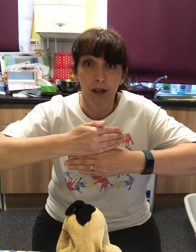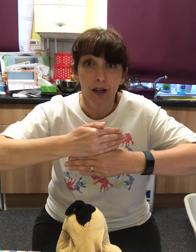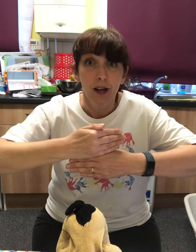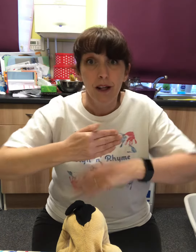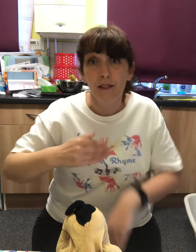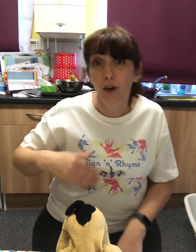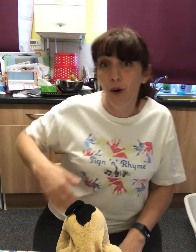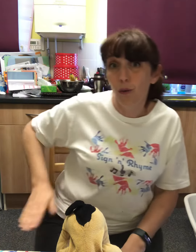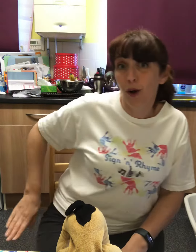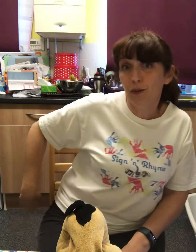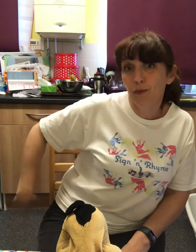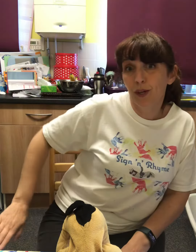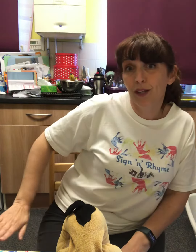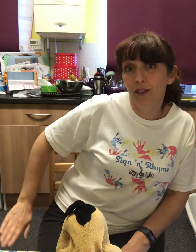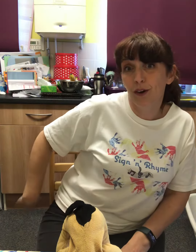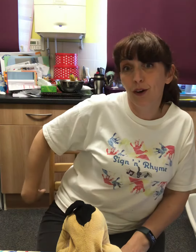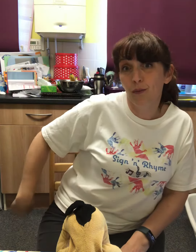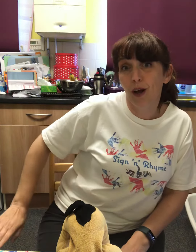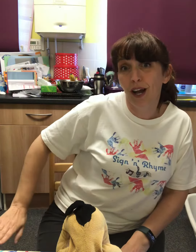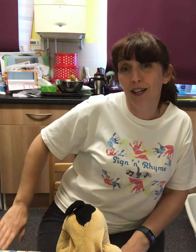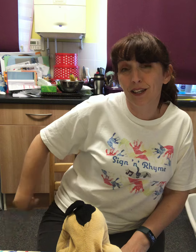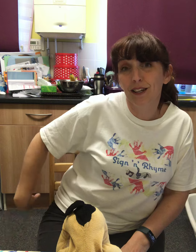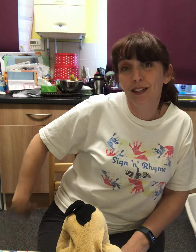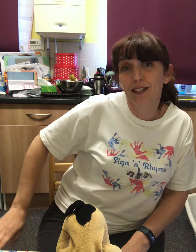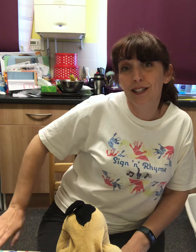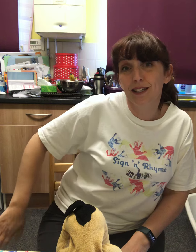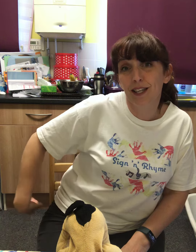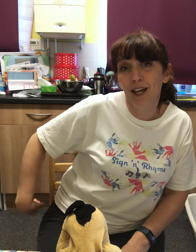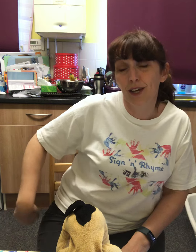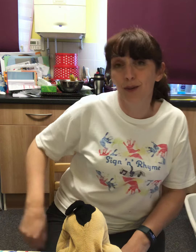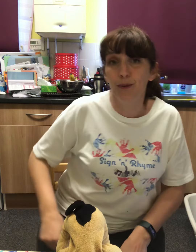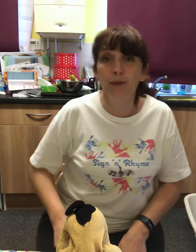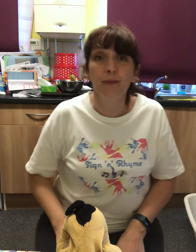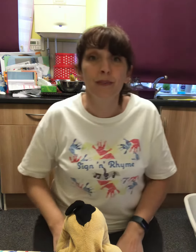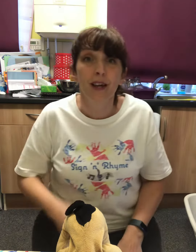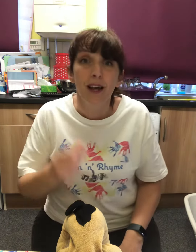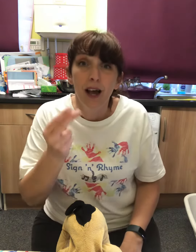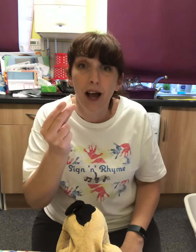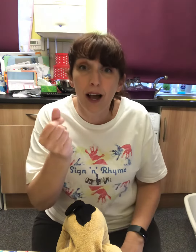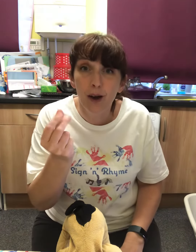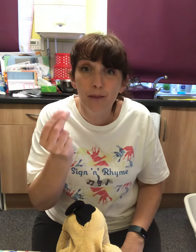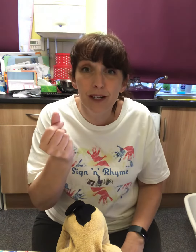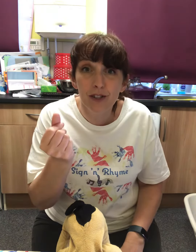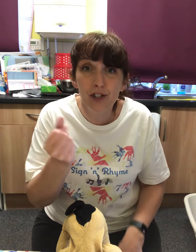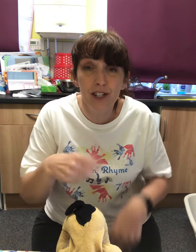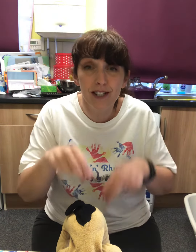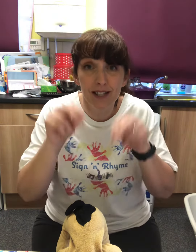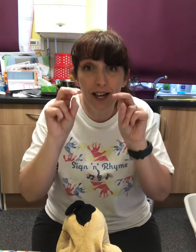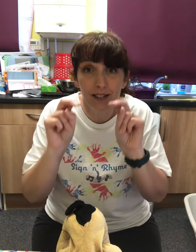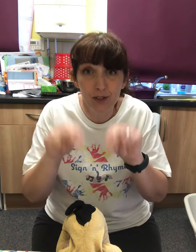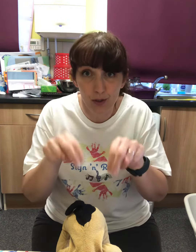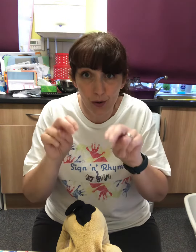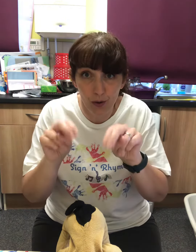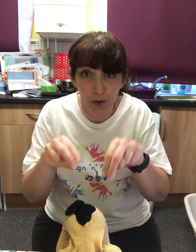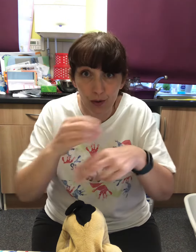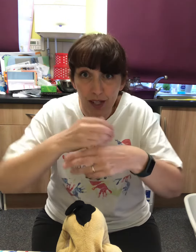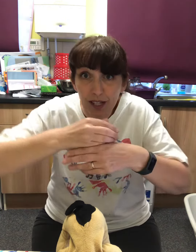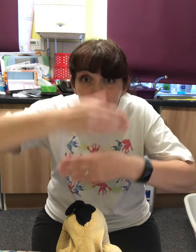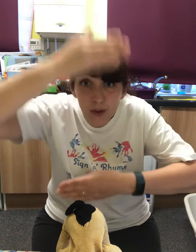The one with the waggly tail. How much is that doggy in the